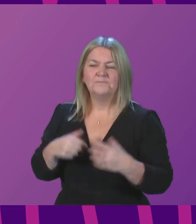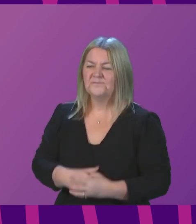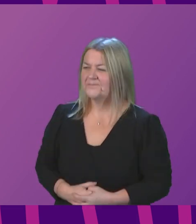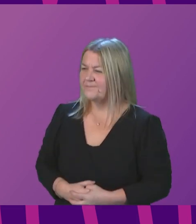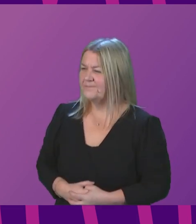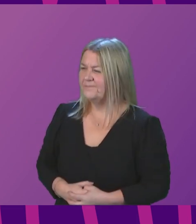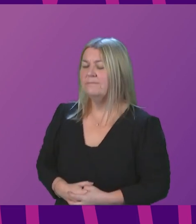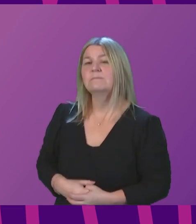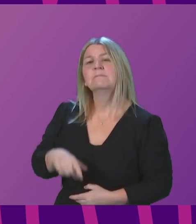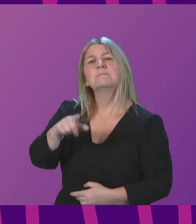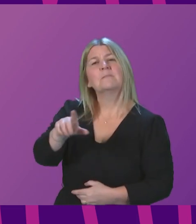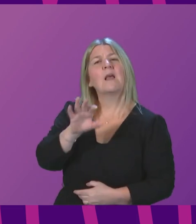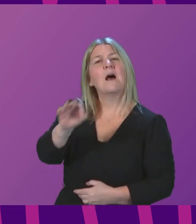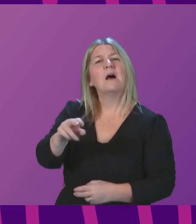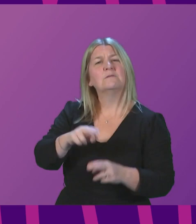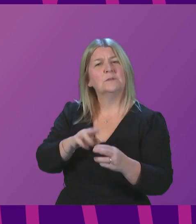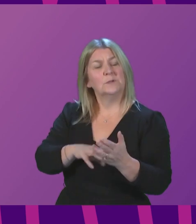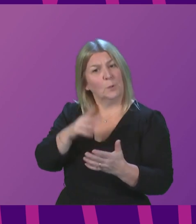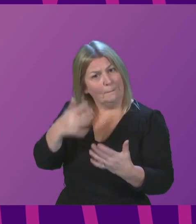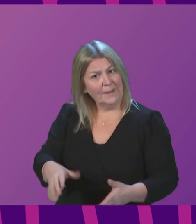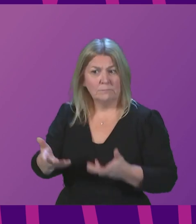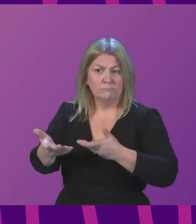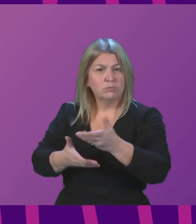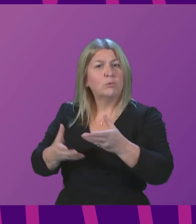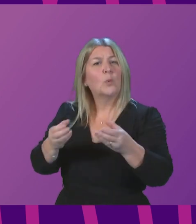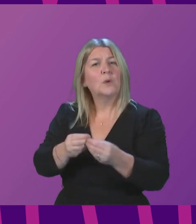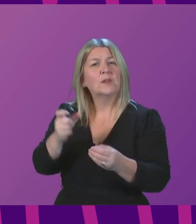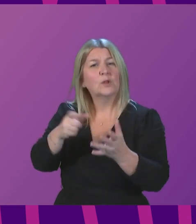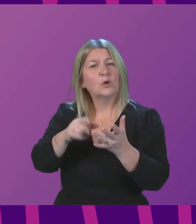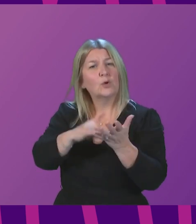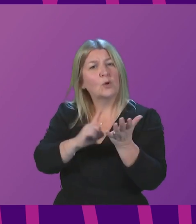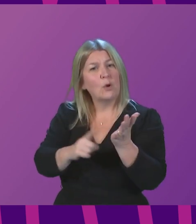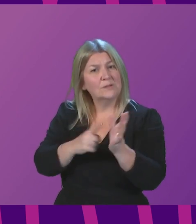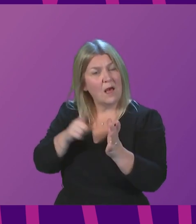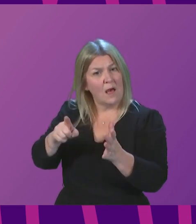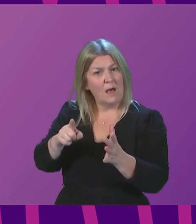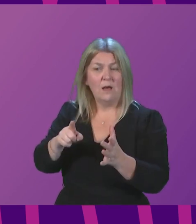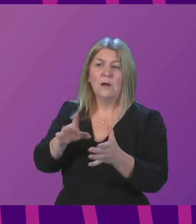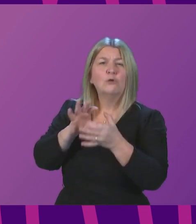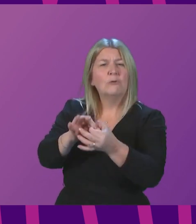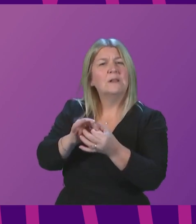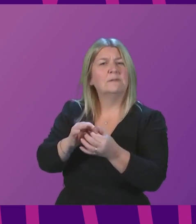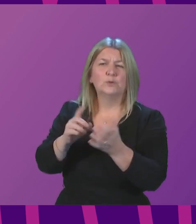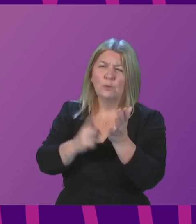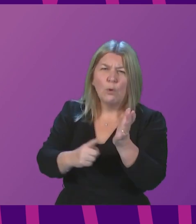Minister what discussion she has had with COSLA regarding the Local Government Funding Settlement for 2022-23.